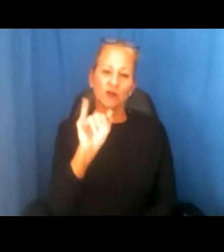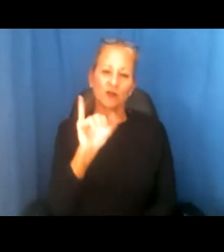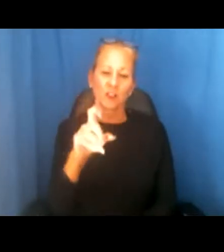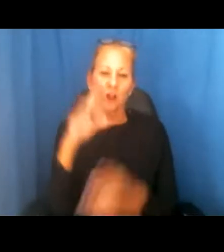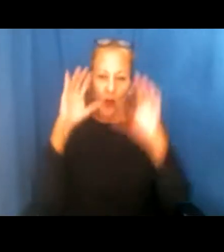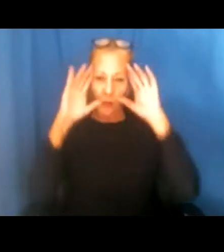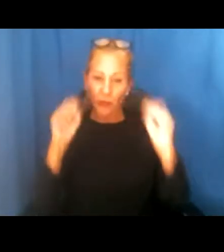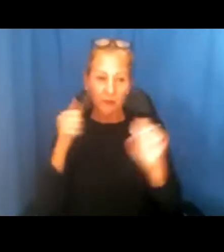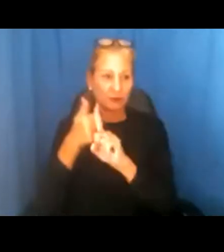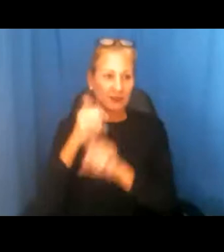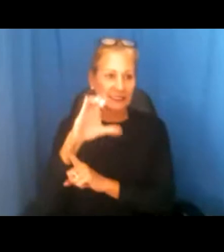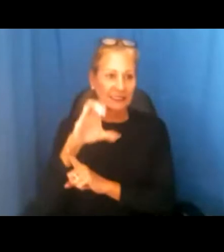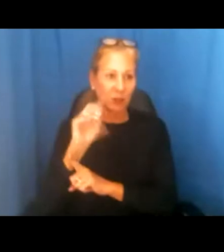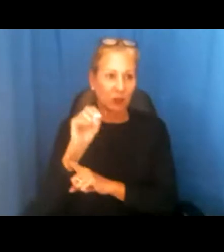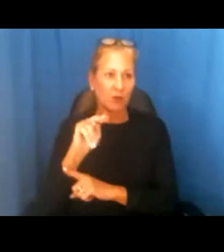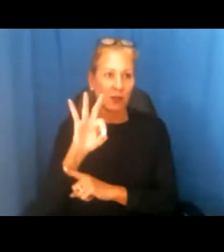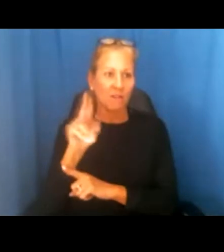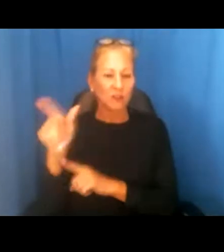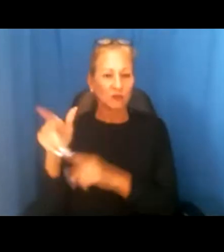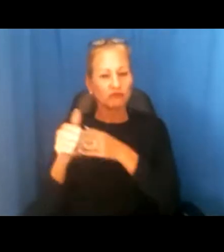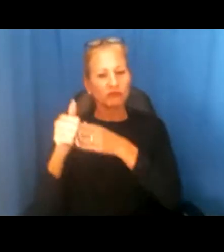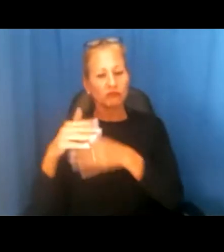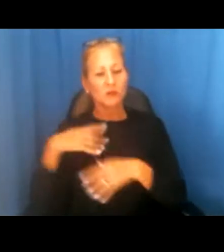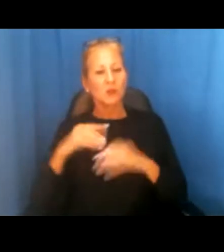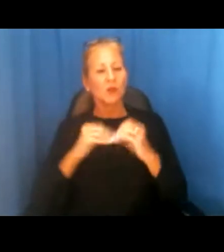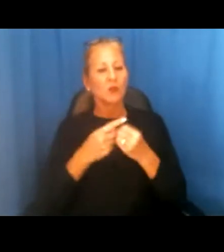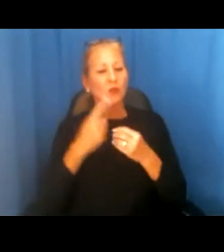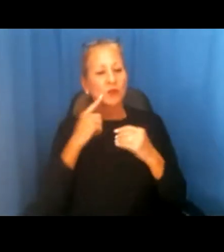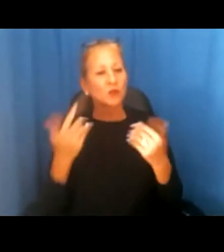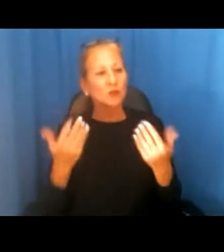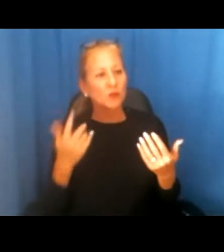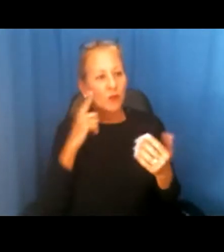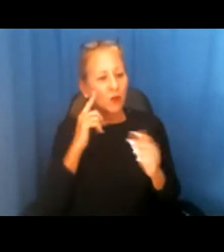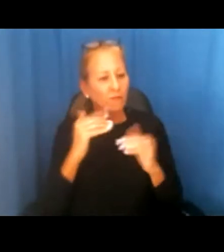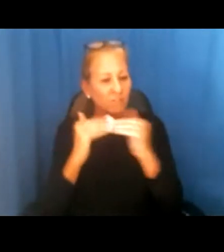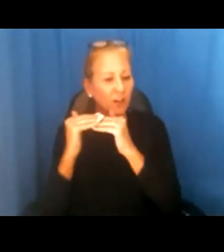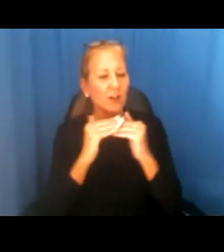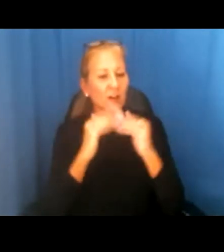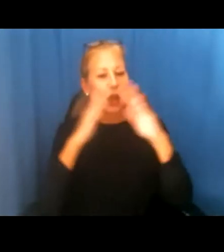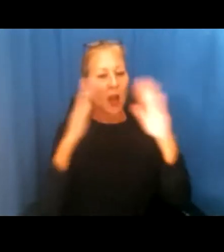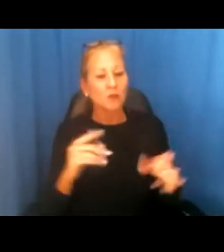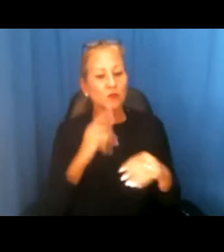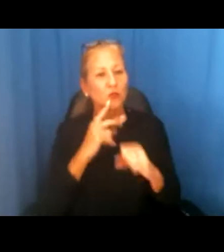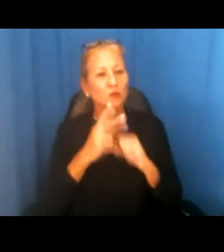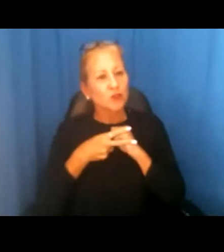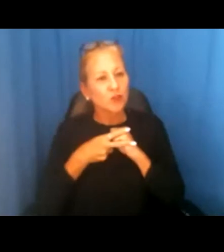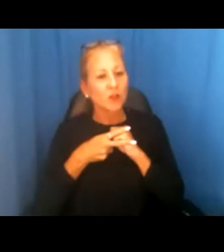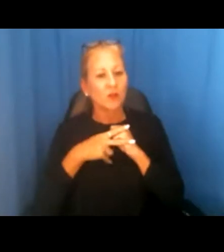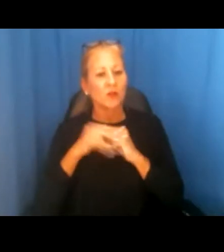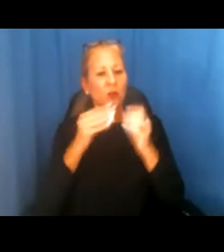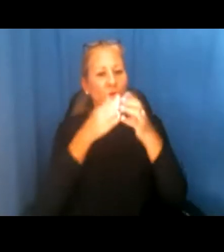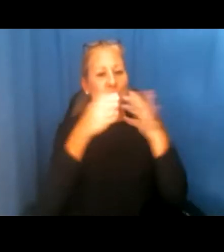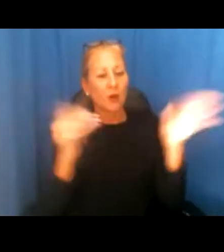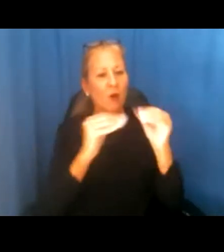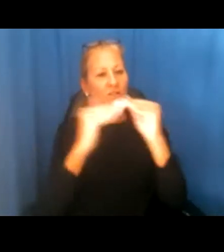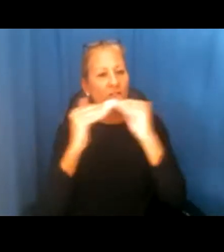who leads the organization's efforts to advance fair housing principles and to preserve and broaden fair